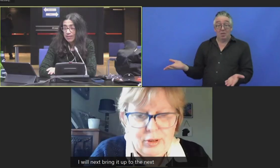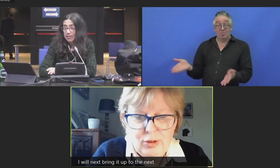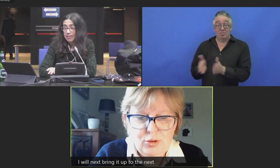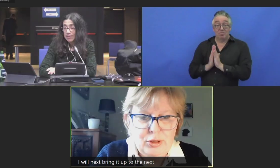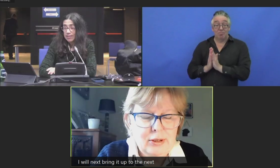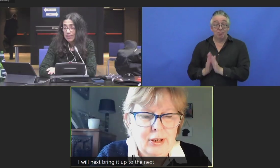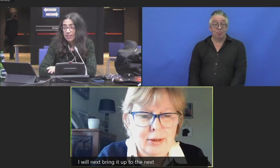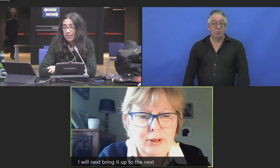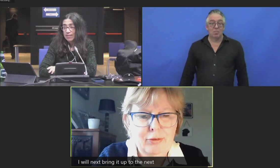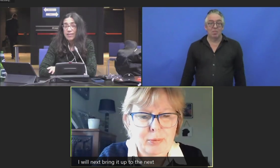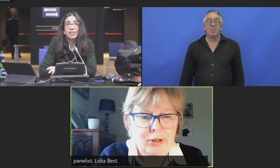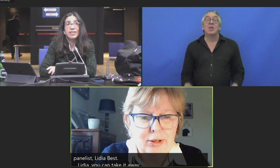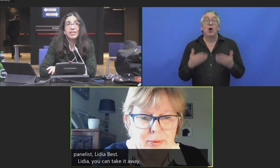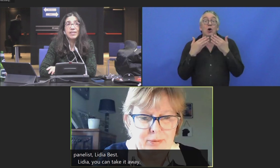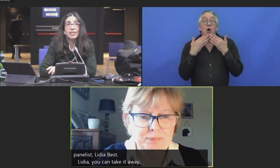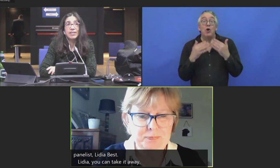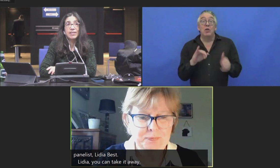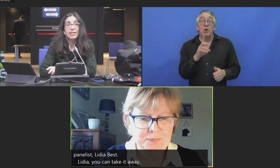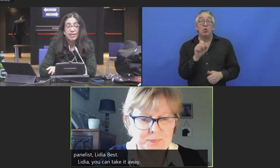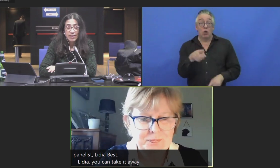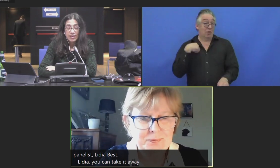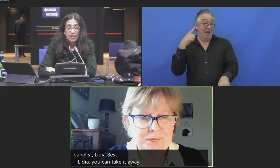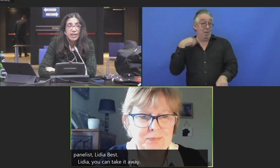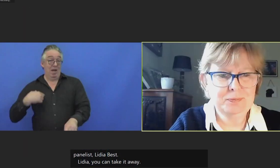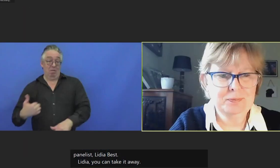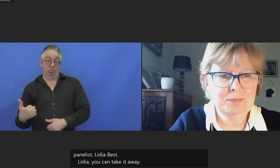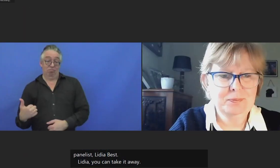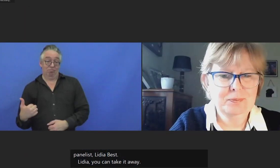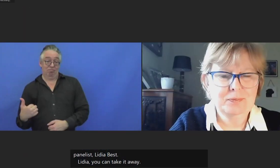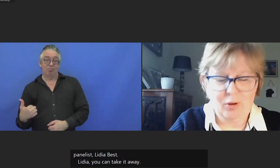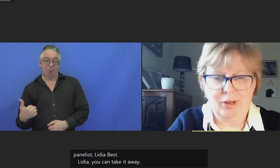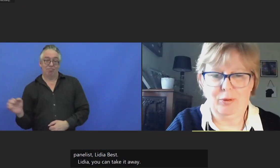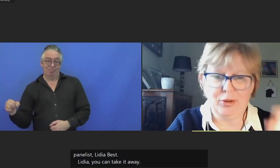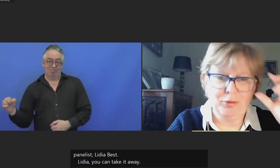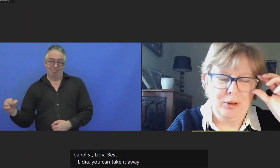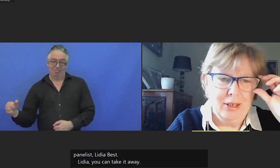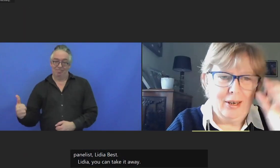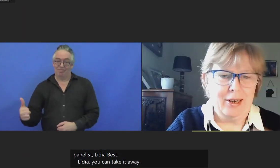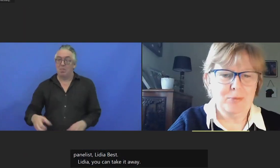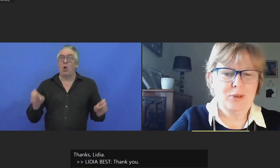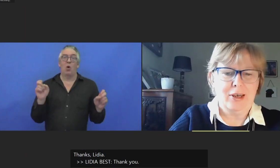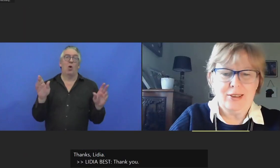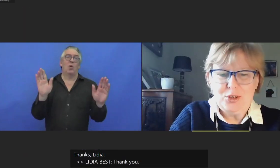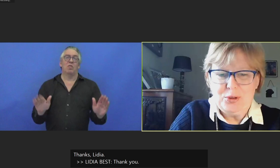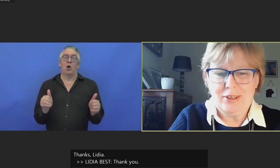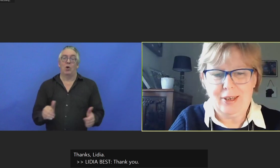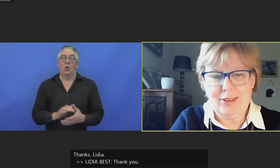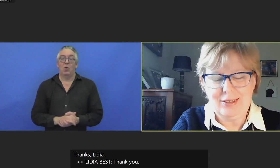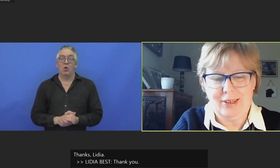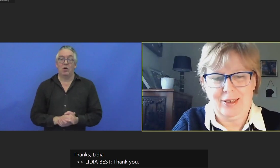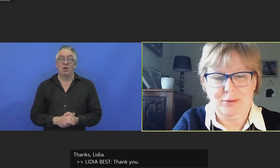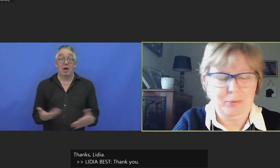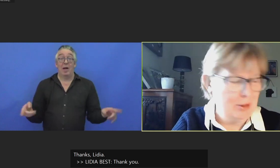Thank you, Judith. Can everybody hear me? Yes. Okay, wonderful. So as Judith